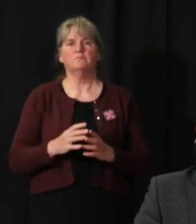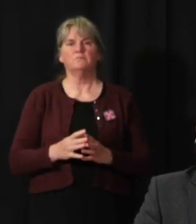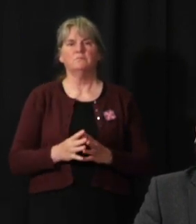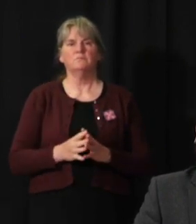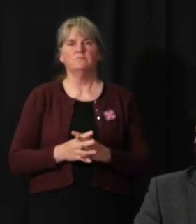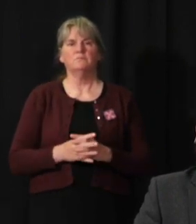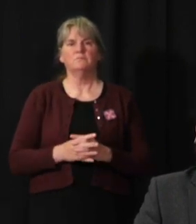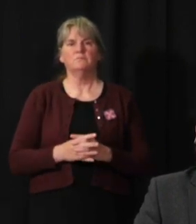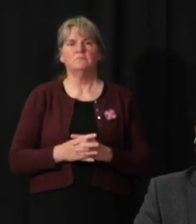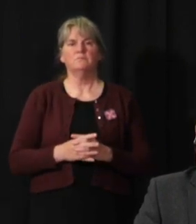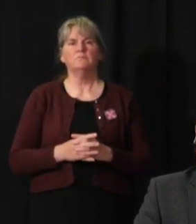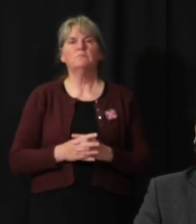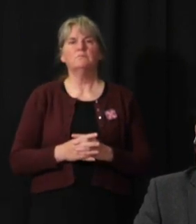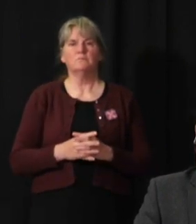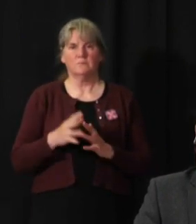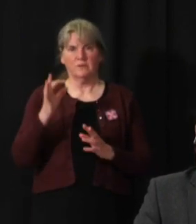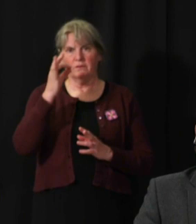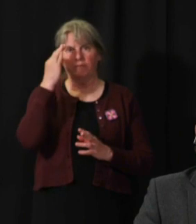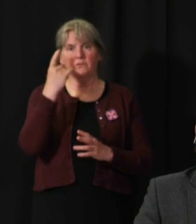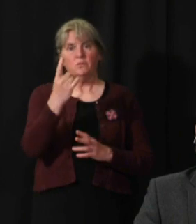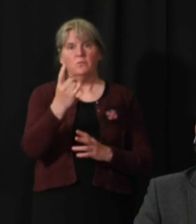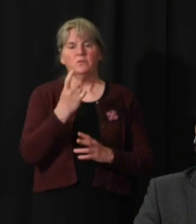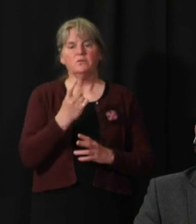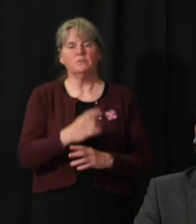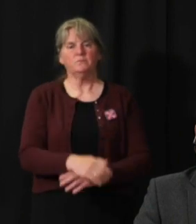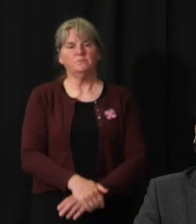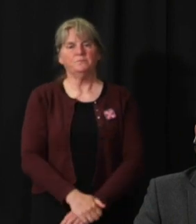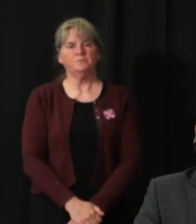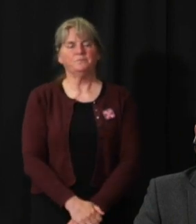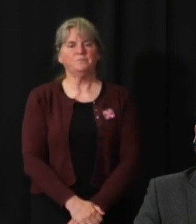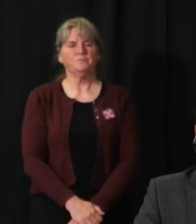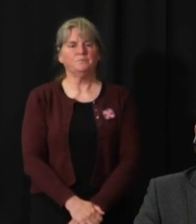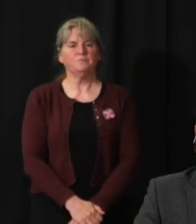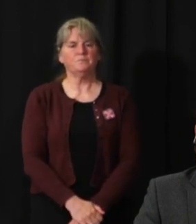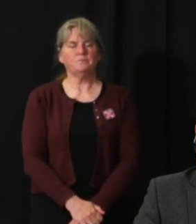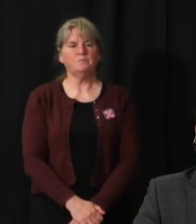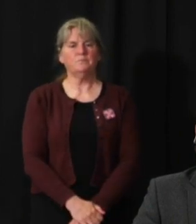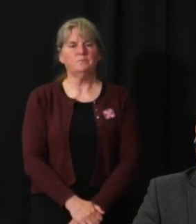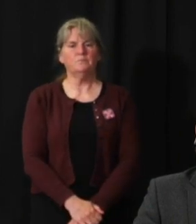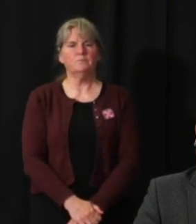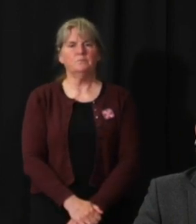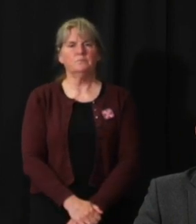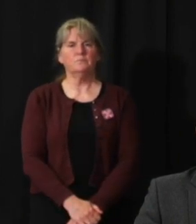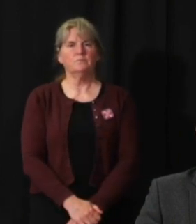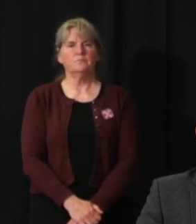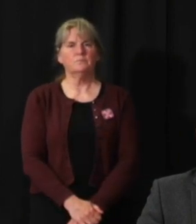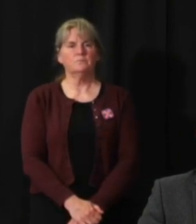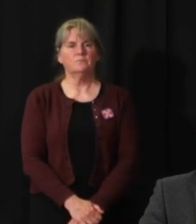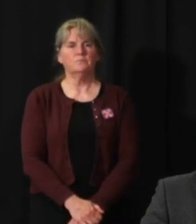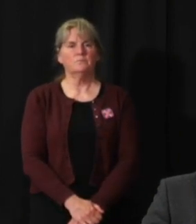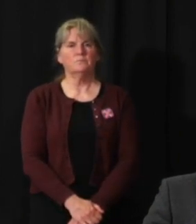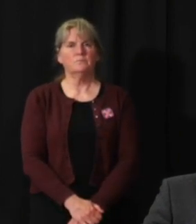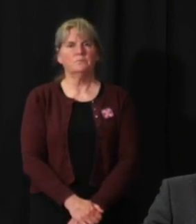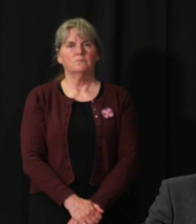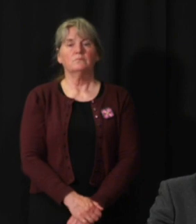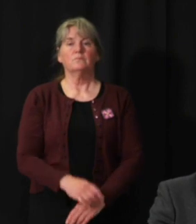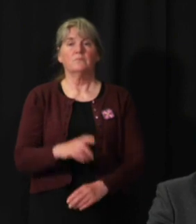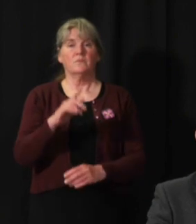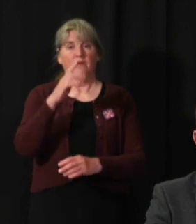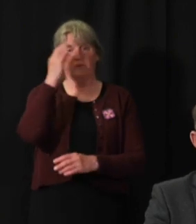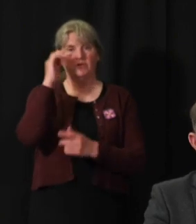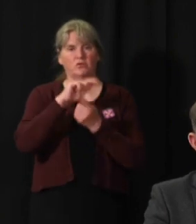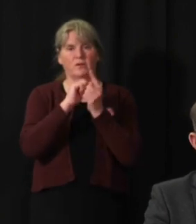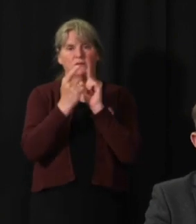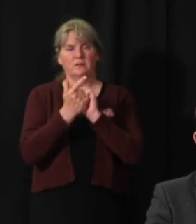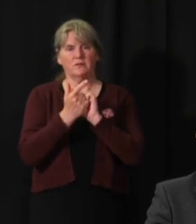Yes, in fact, I was wondering, what was the margin of error for these types of models? So, what is